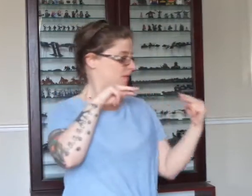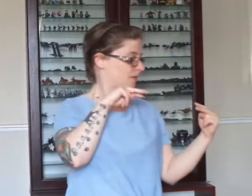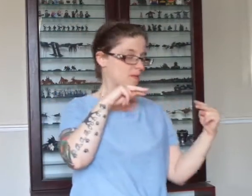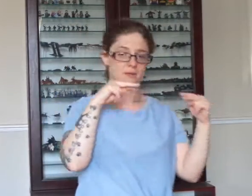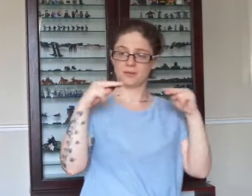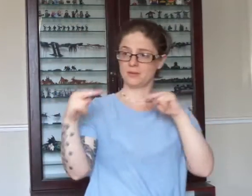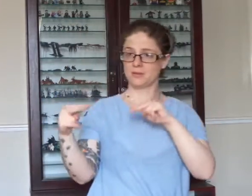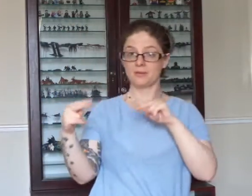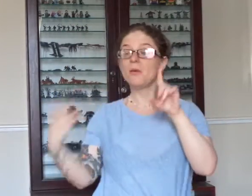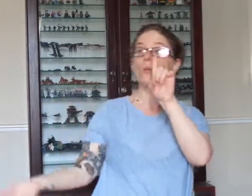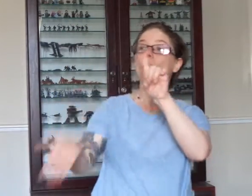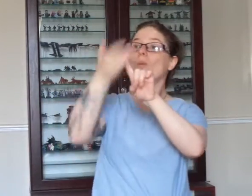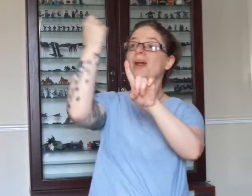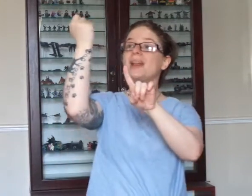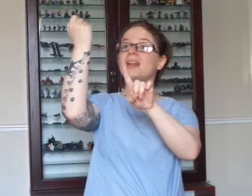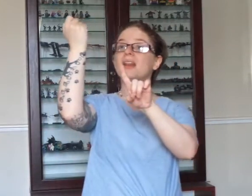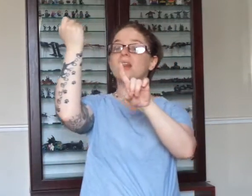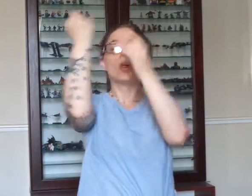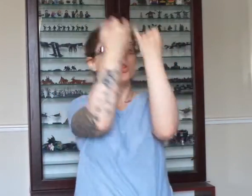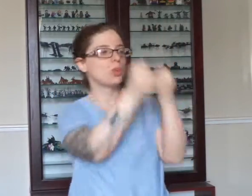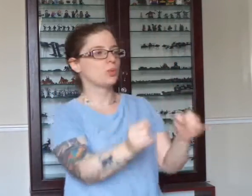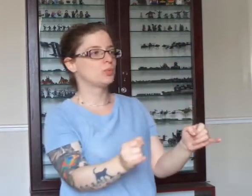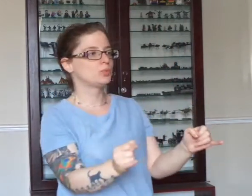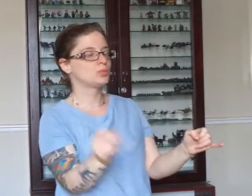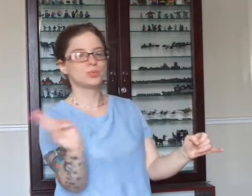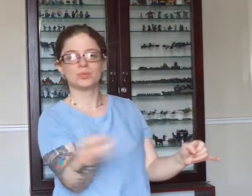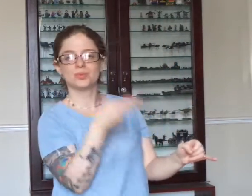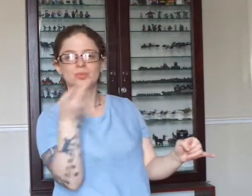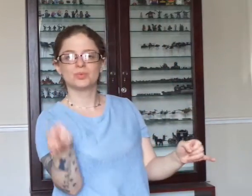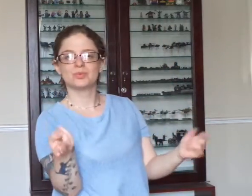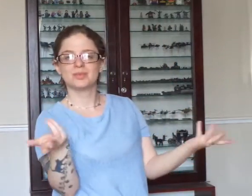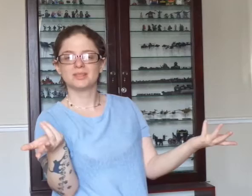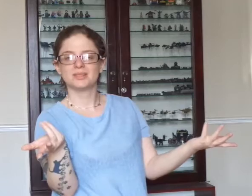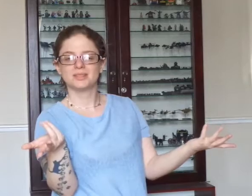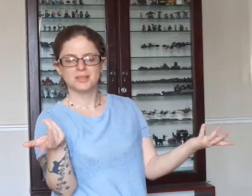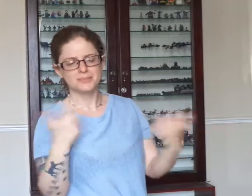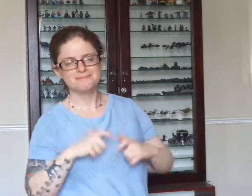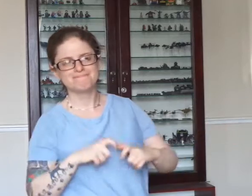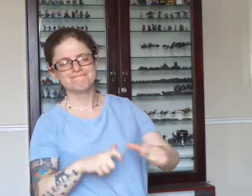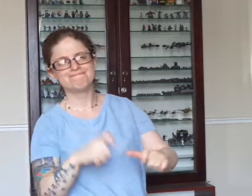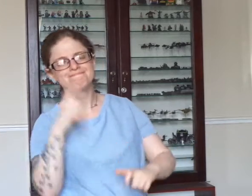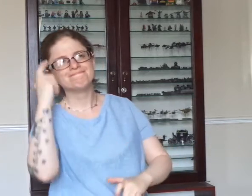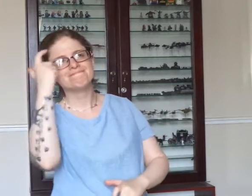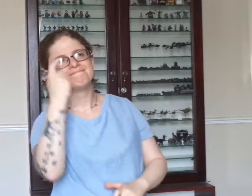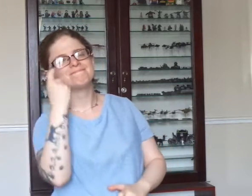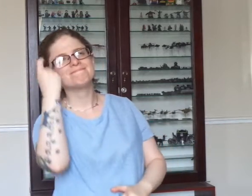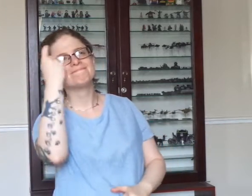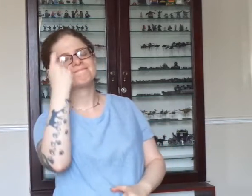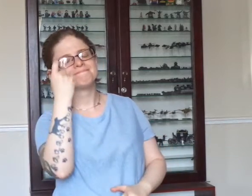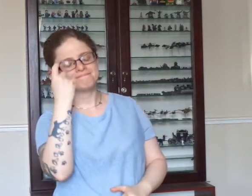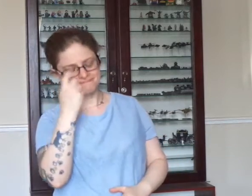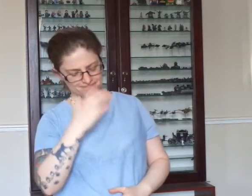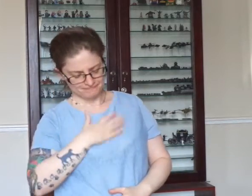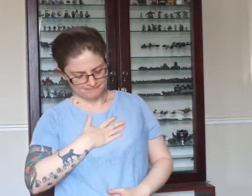win and lose, and still, somehow, it's life's